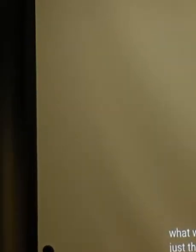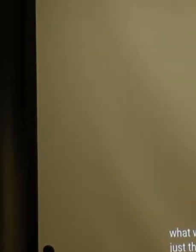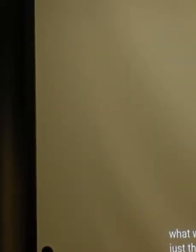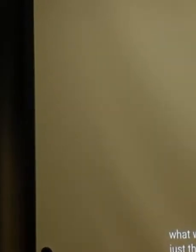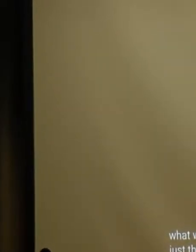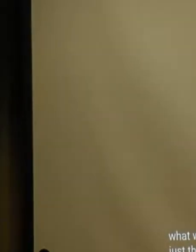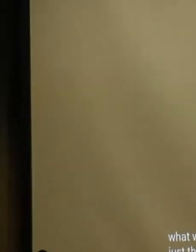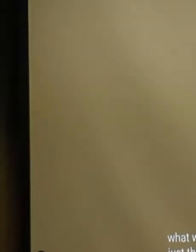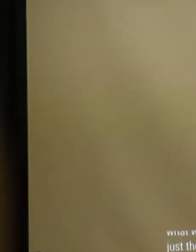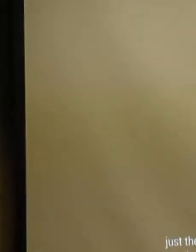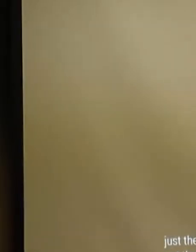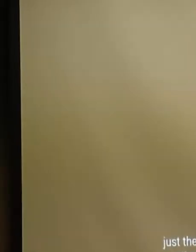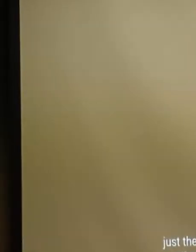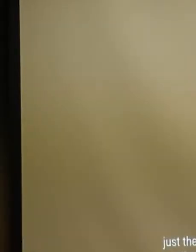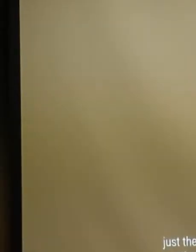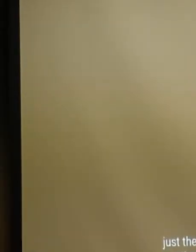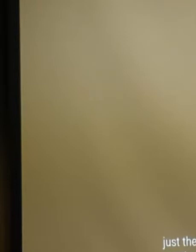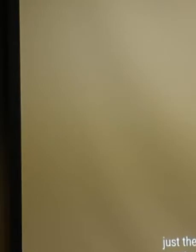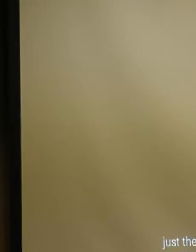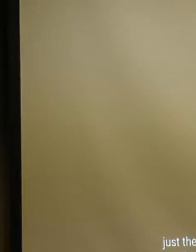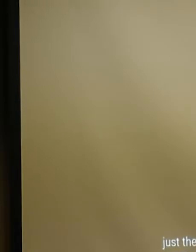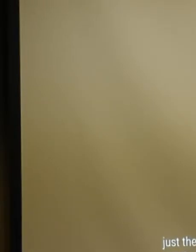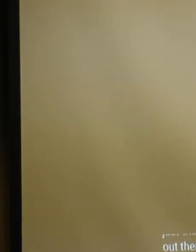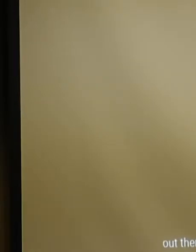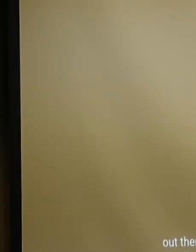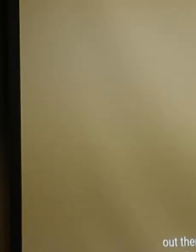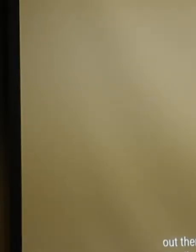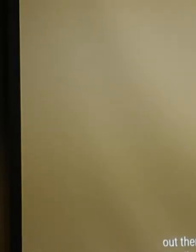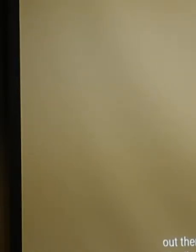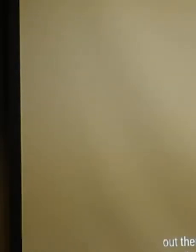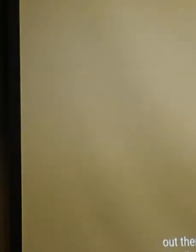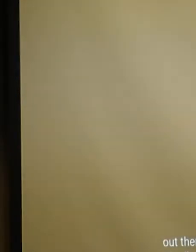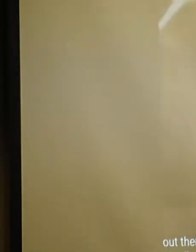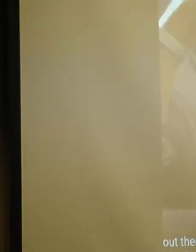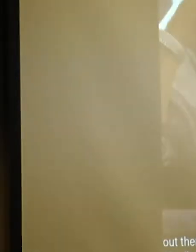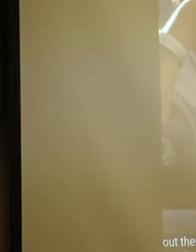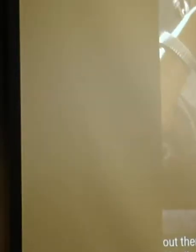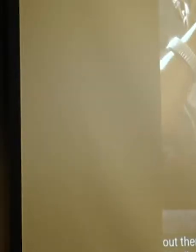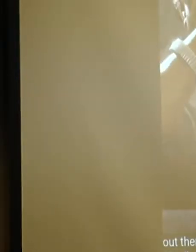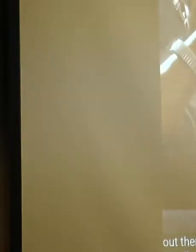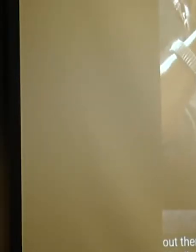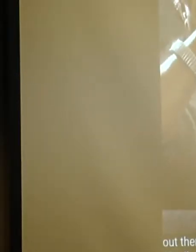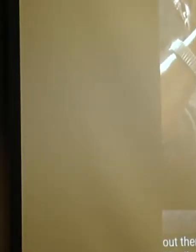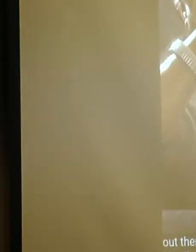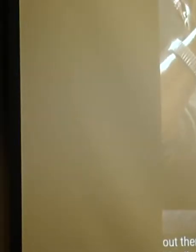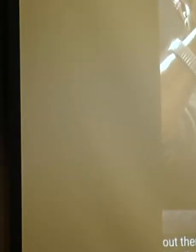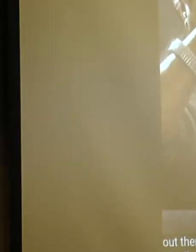Um, it's really what's out there for us. Yeah. And that's what it's all about. It's there.